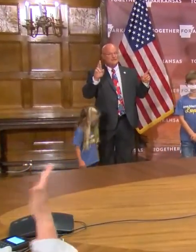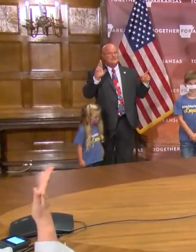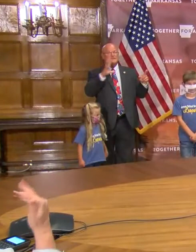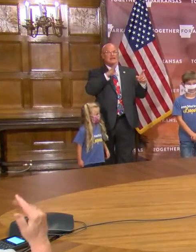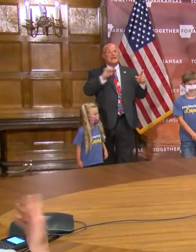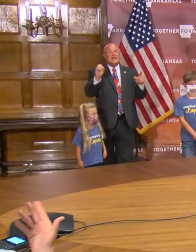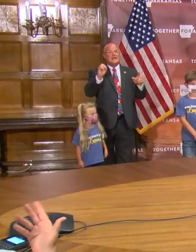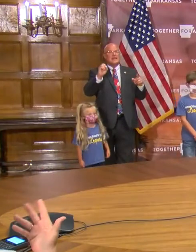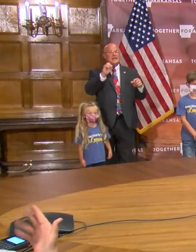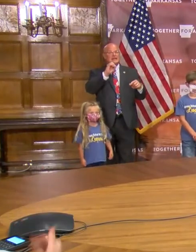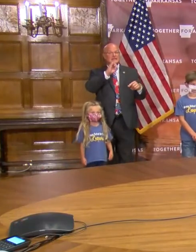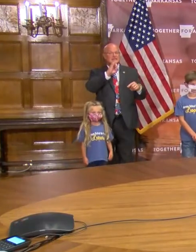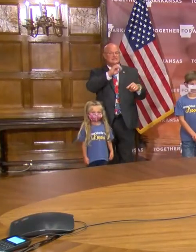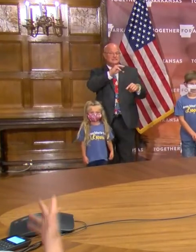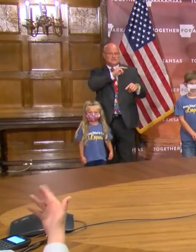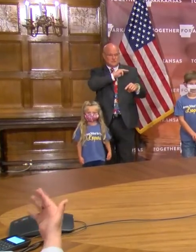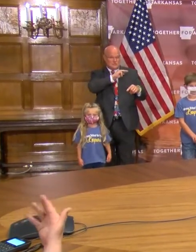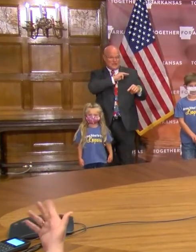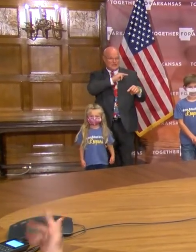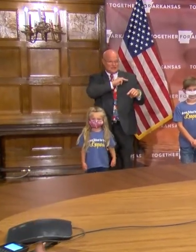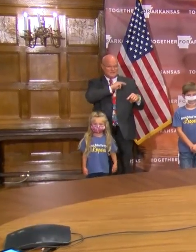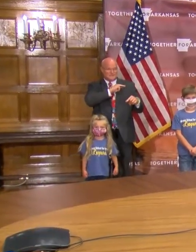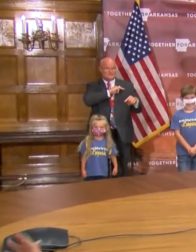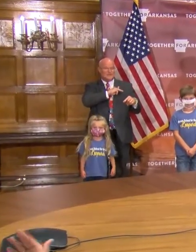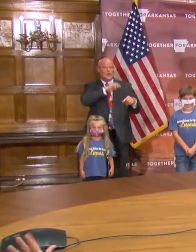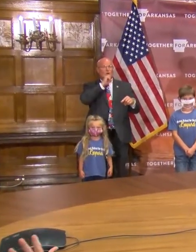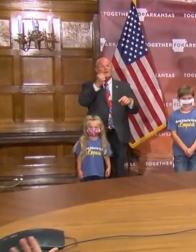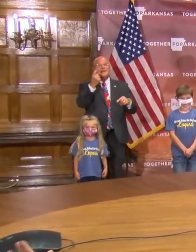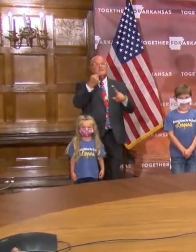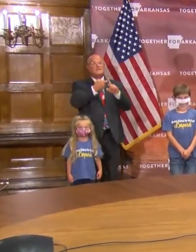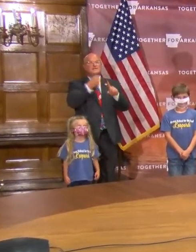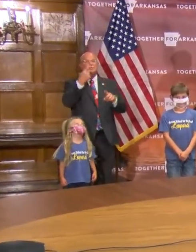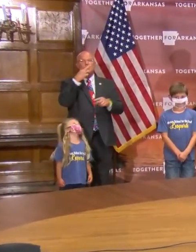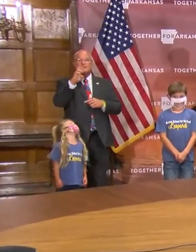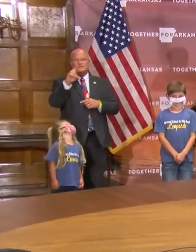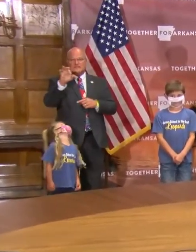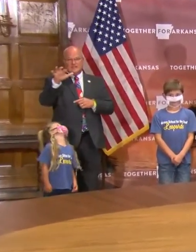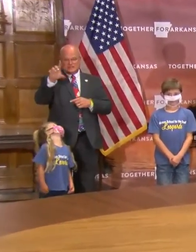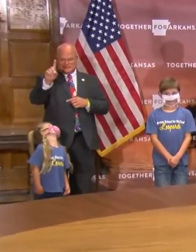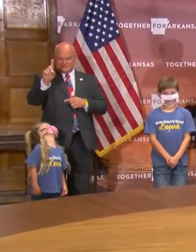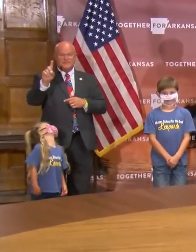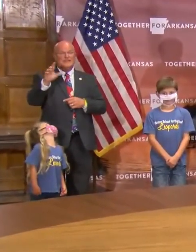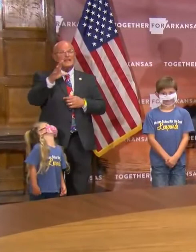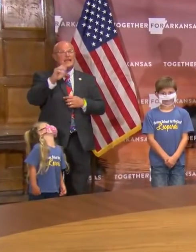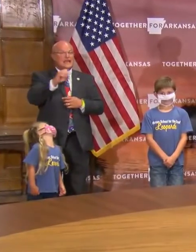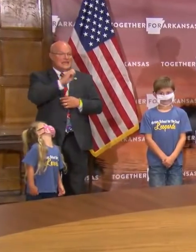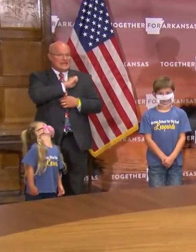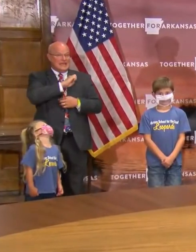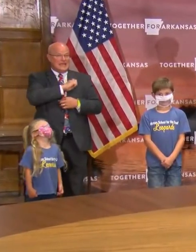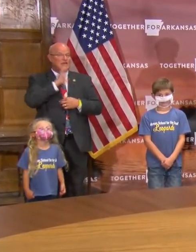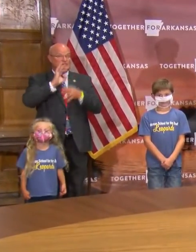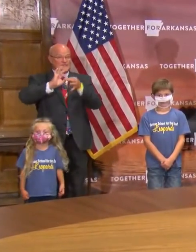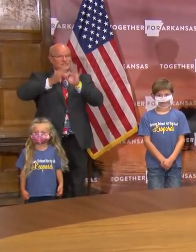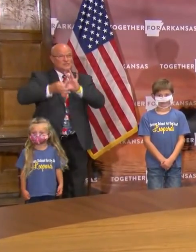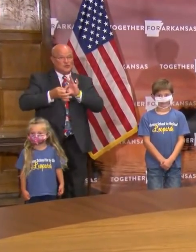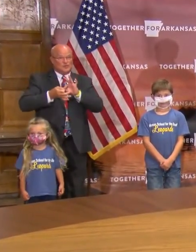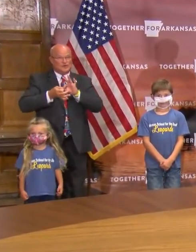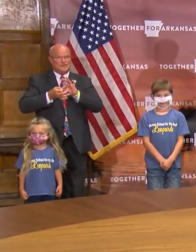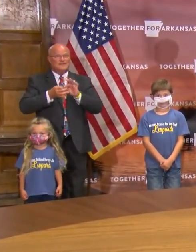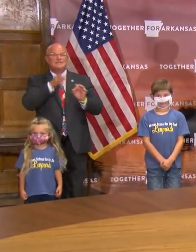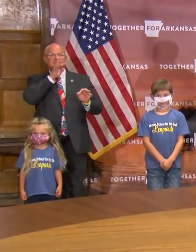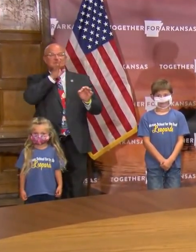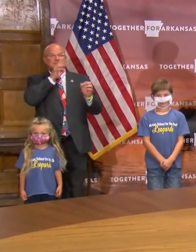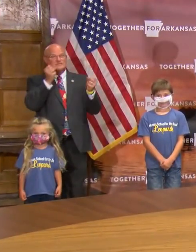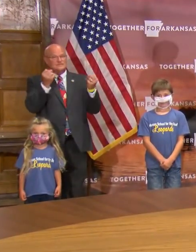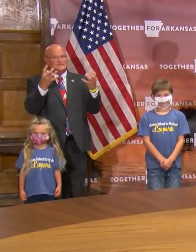and Jermichael Jordan age 11 of Redfield. And Eddie will interpret in reverse